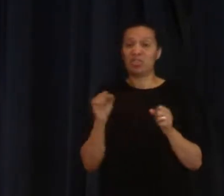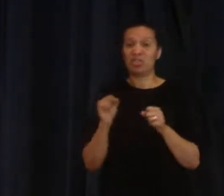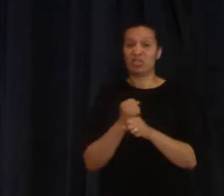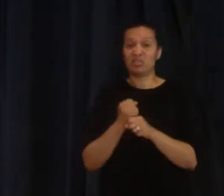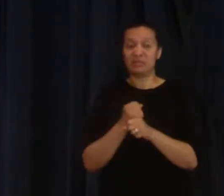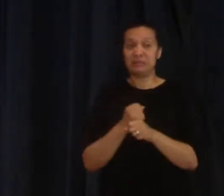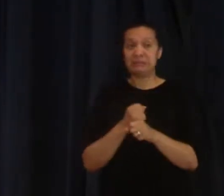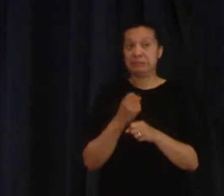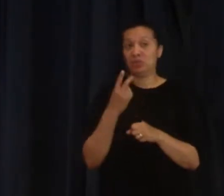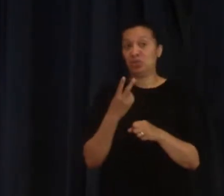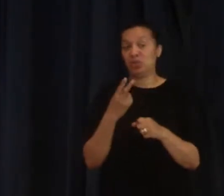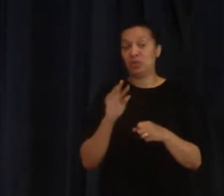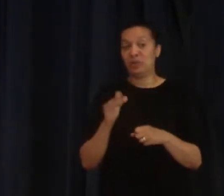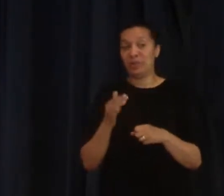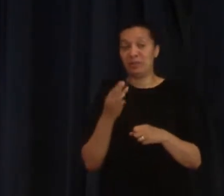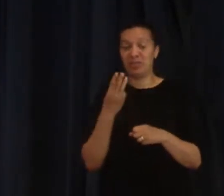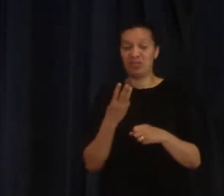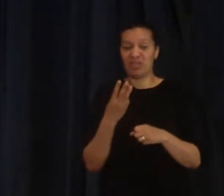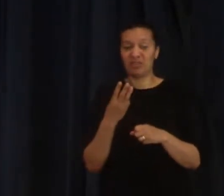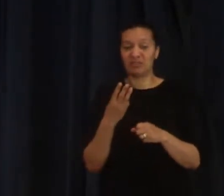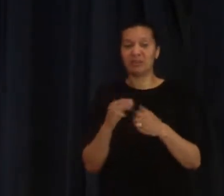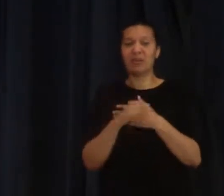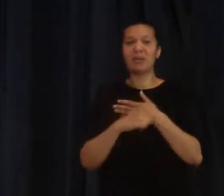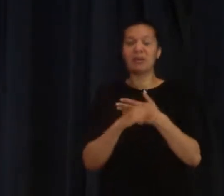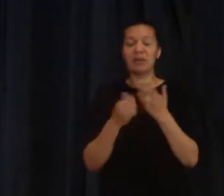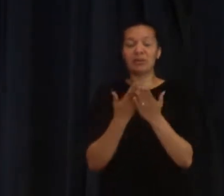I think it's two maybe three I haven't read my Bible